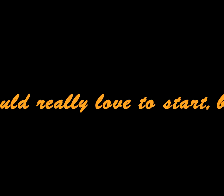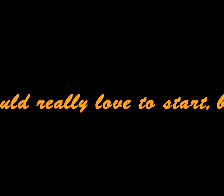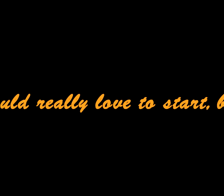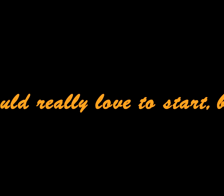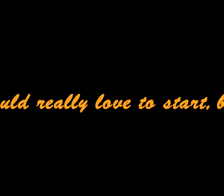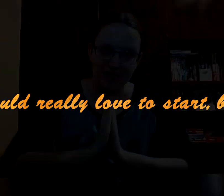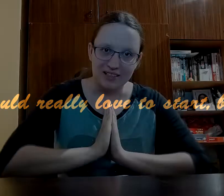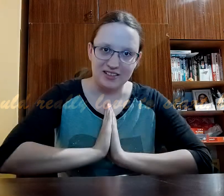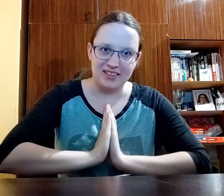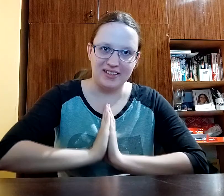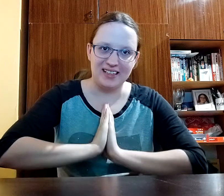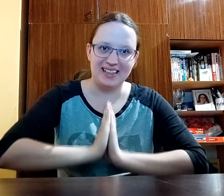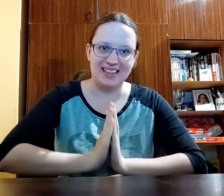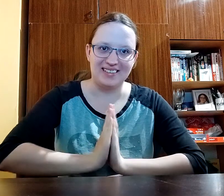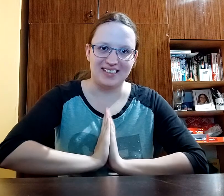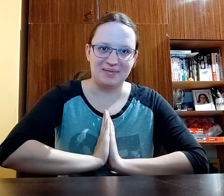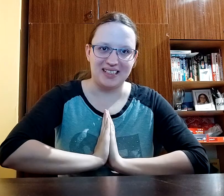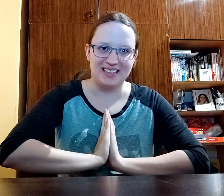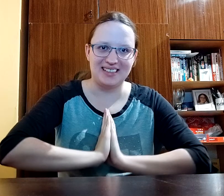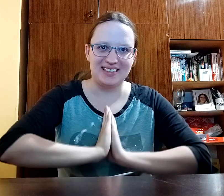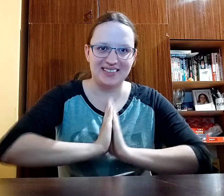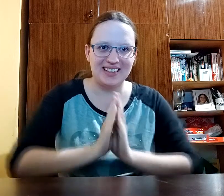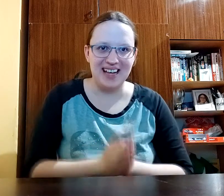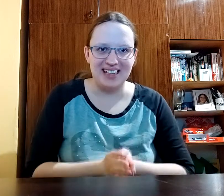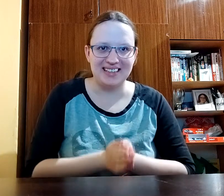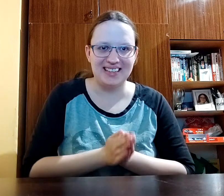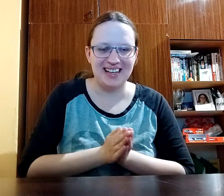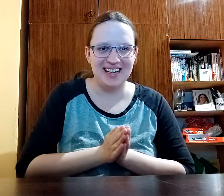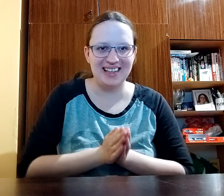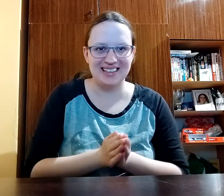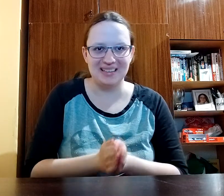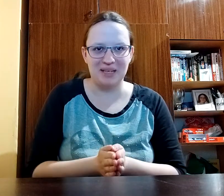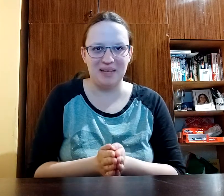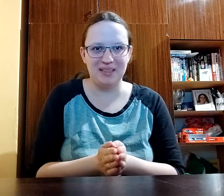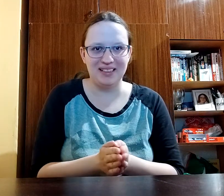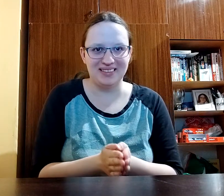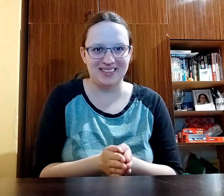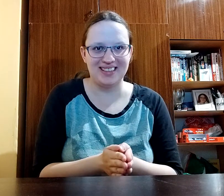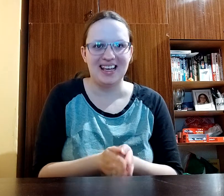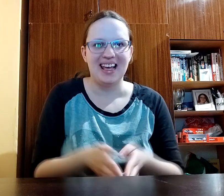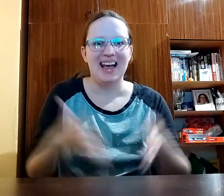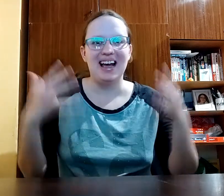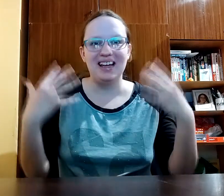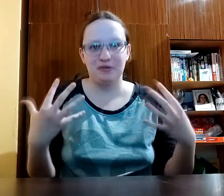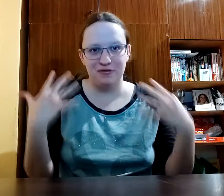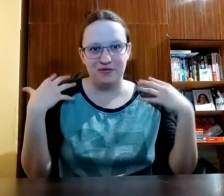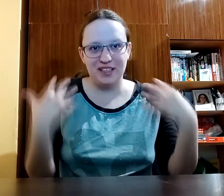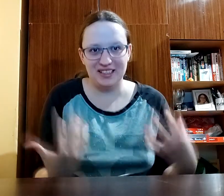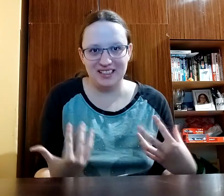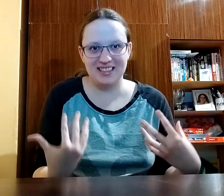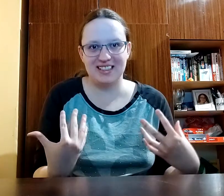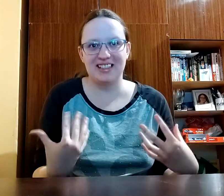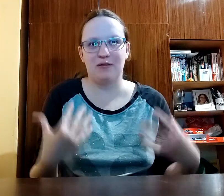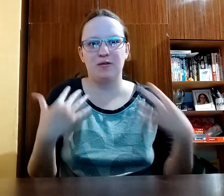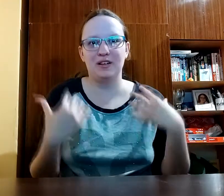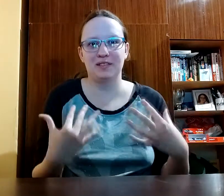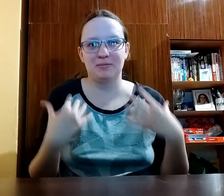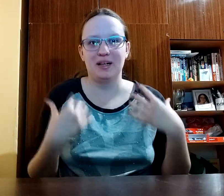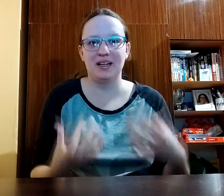one short announcement so guys I got some happy news I finished the fifth part